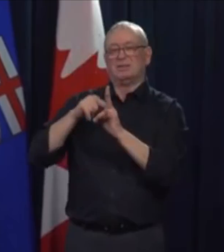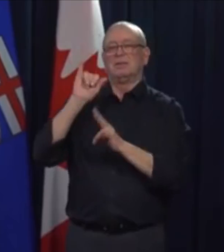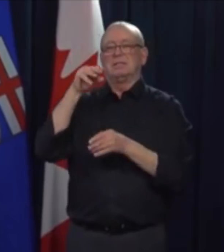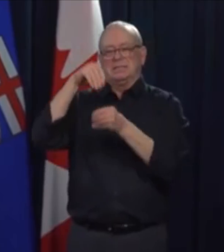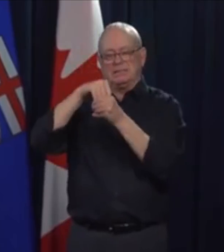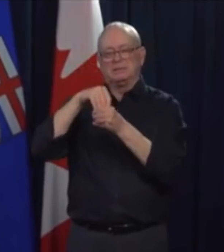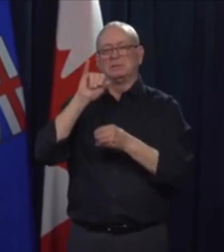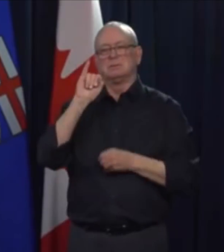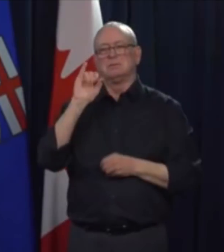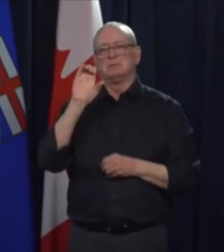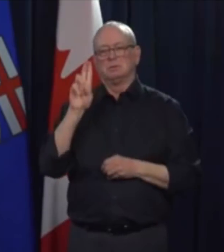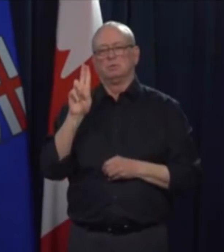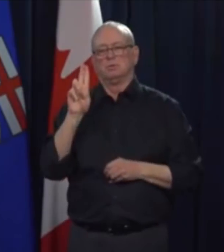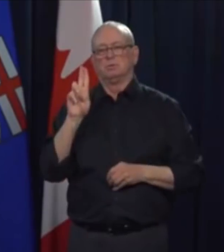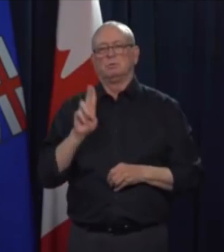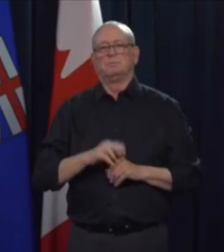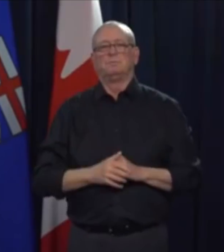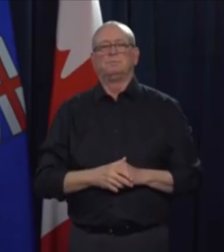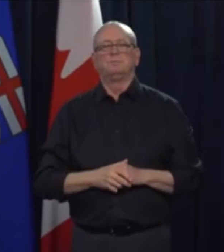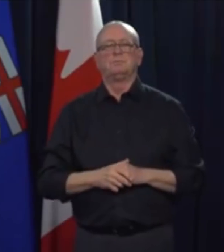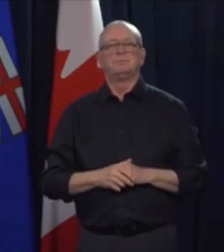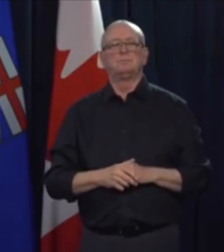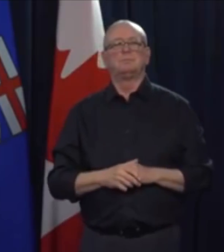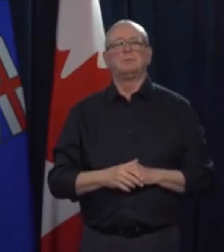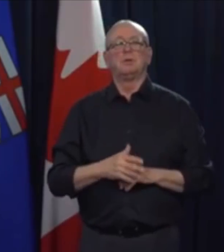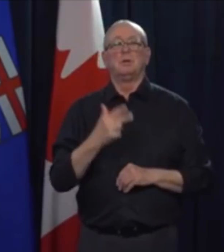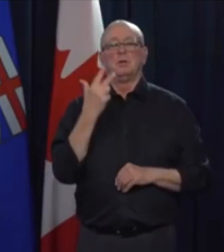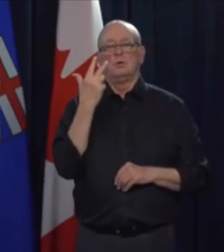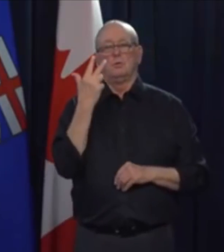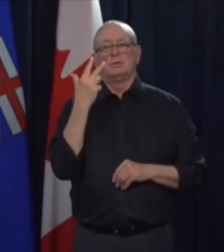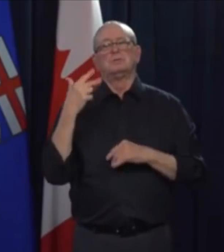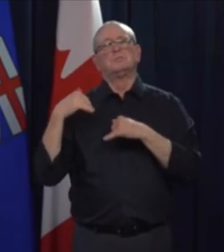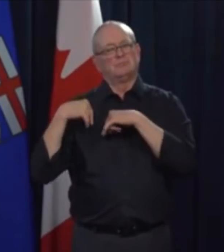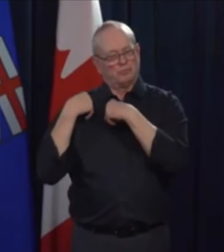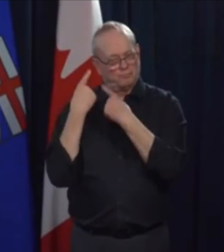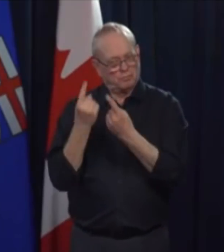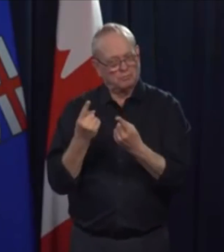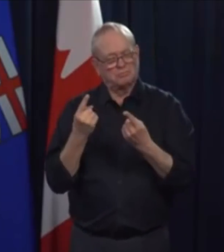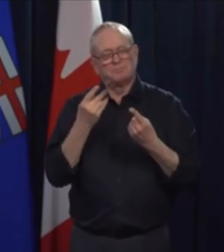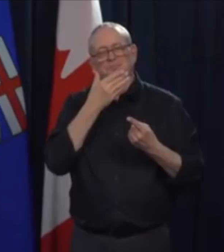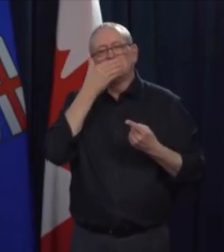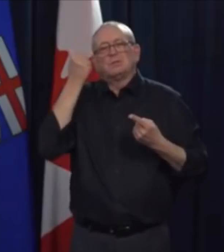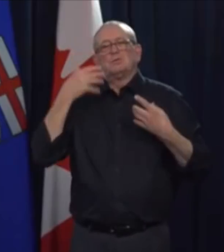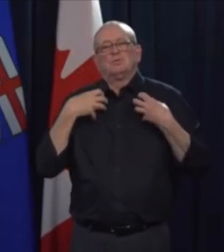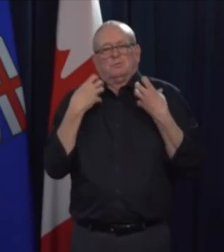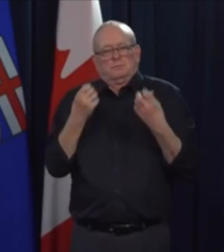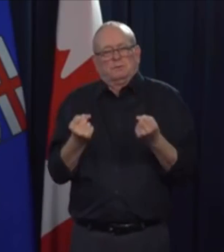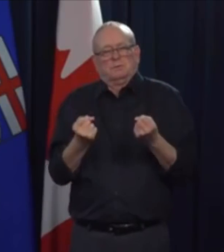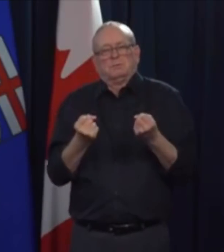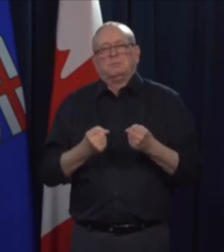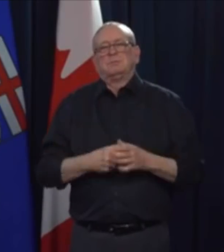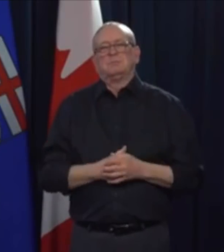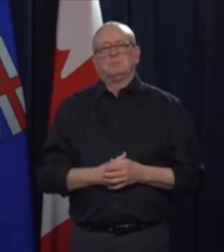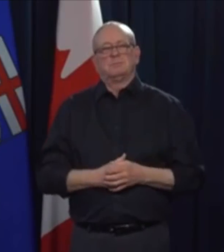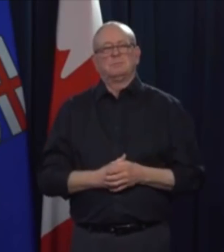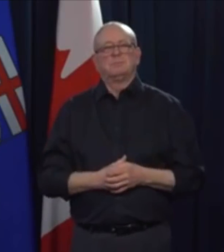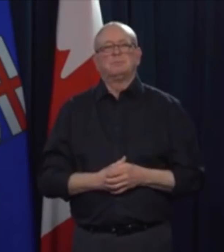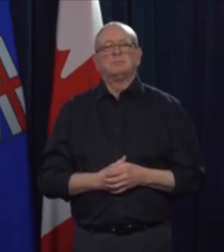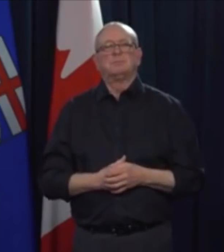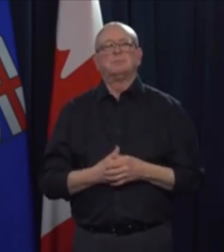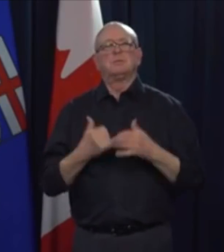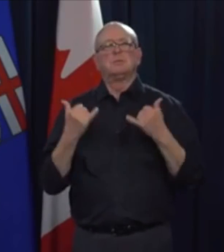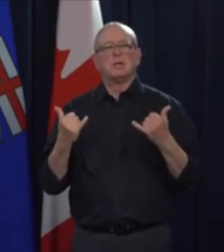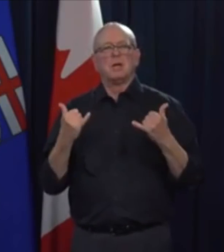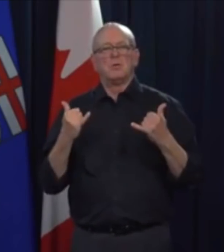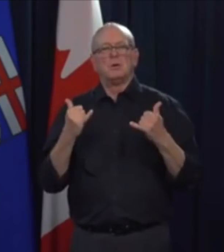-19 so far, according to our data. We are working on a streamlined process for getting recovery data, and we anticipate those numbers